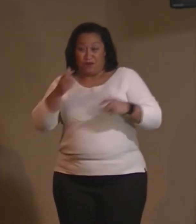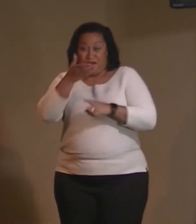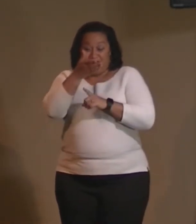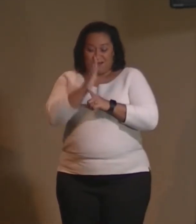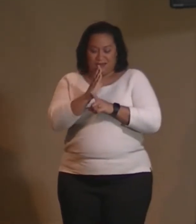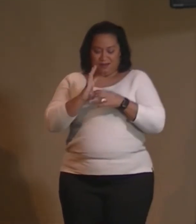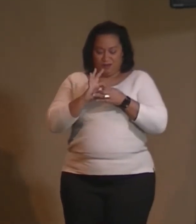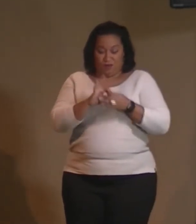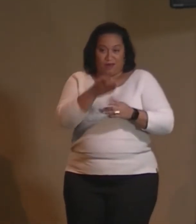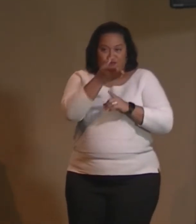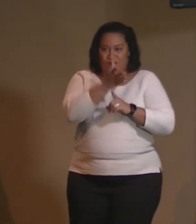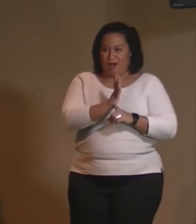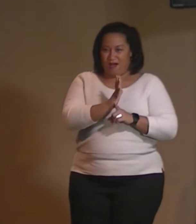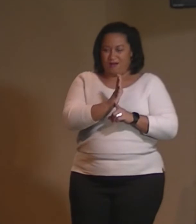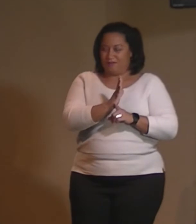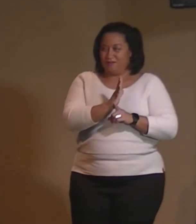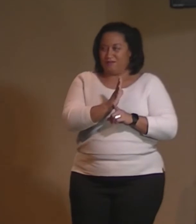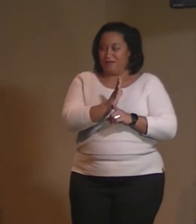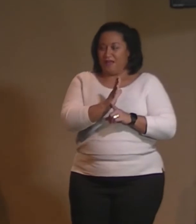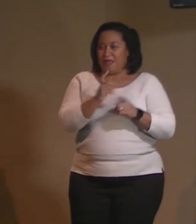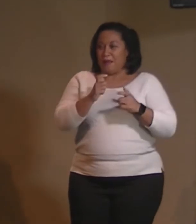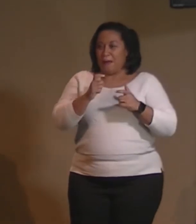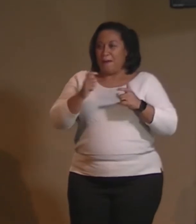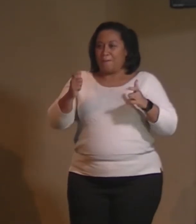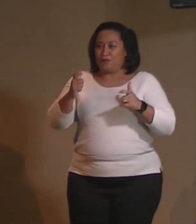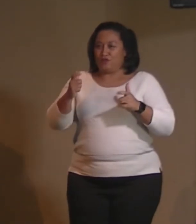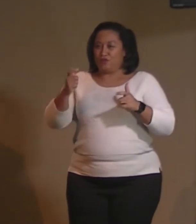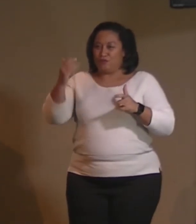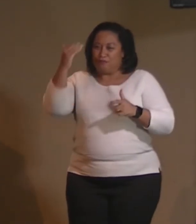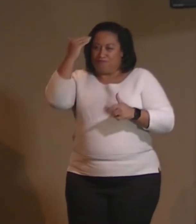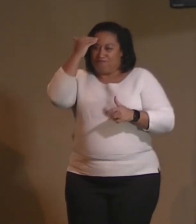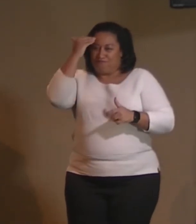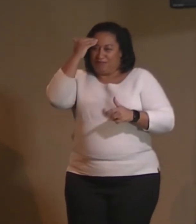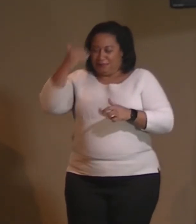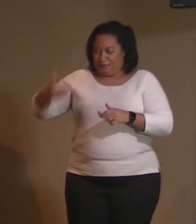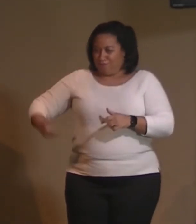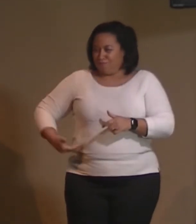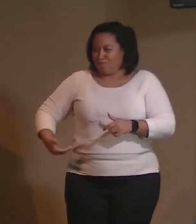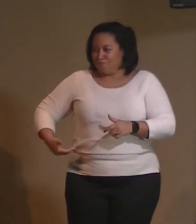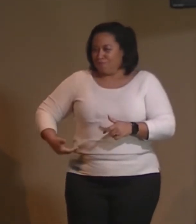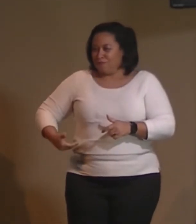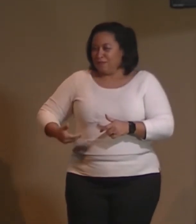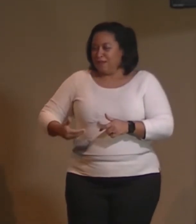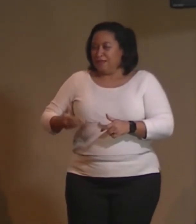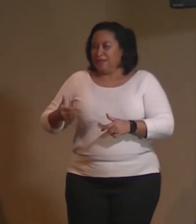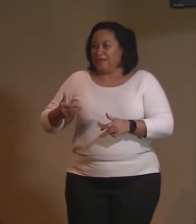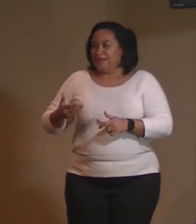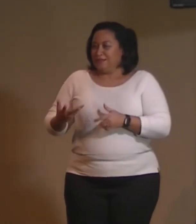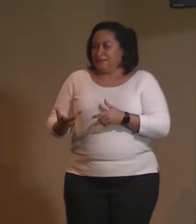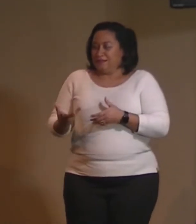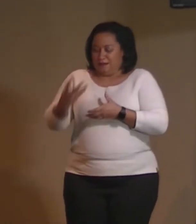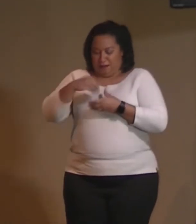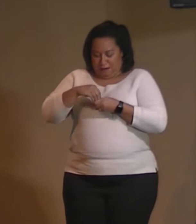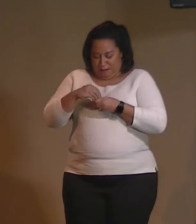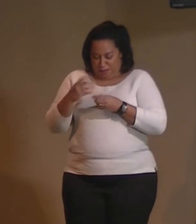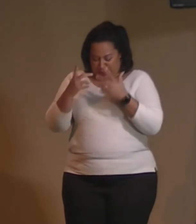God, and a larger insight, a greater expansive insight into ourselves.